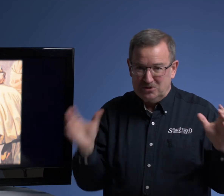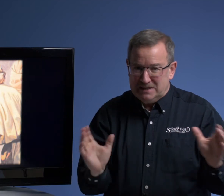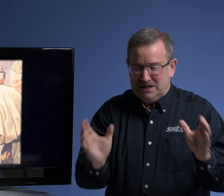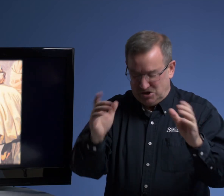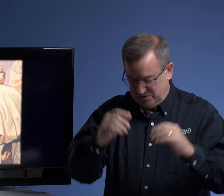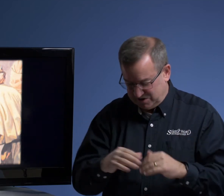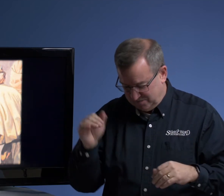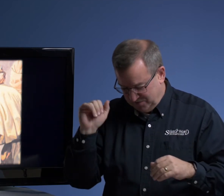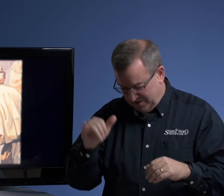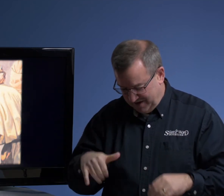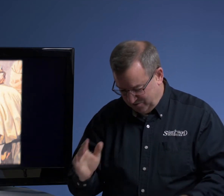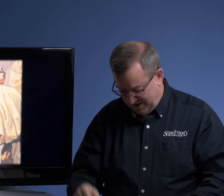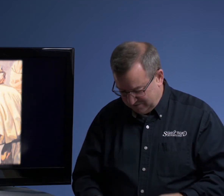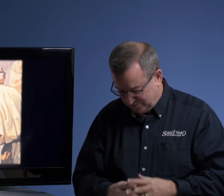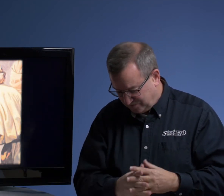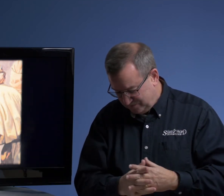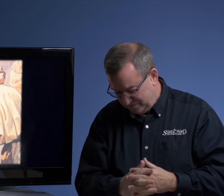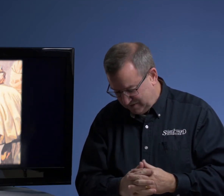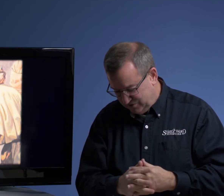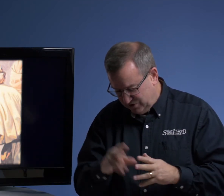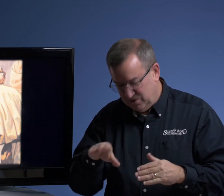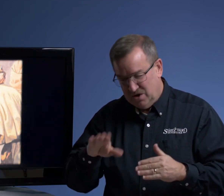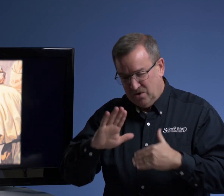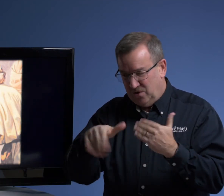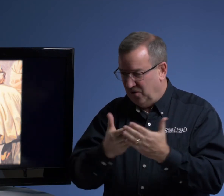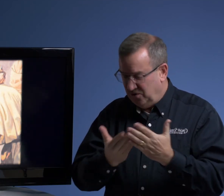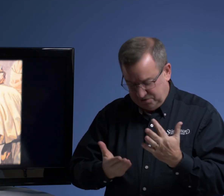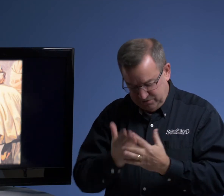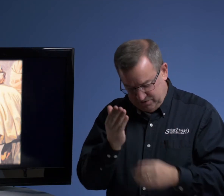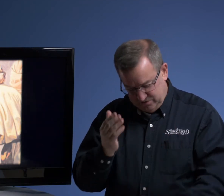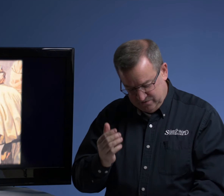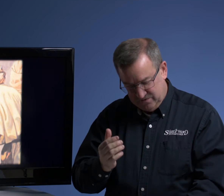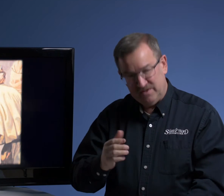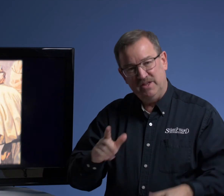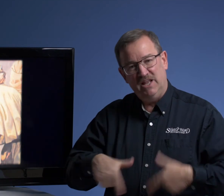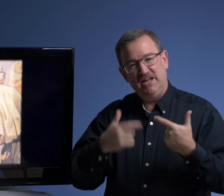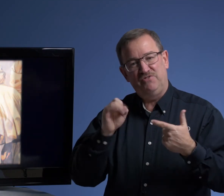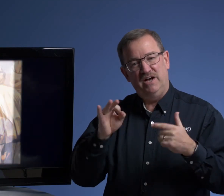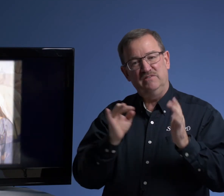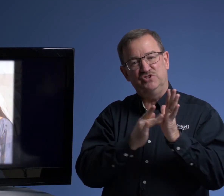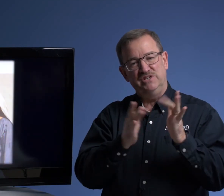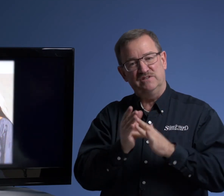encouraged him that way. So all through the life of Jesus,